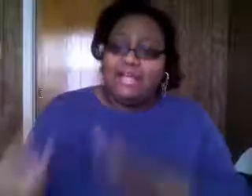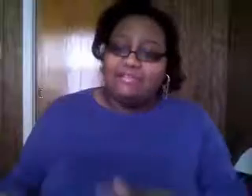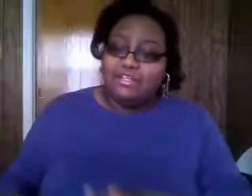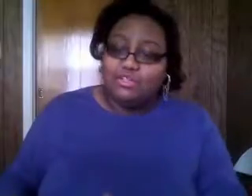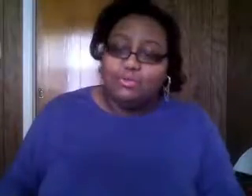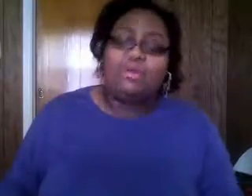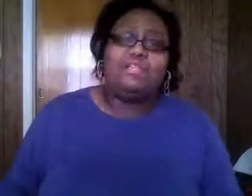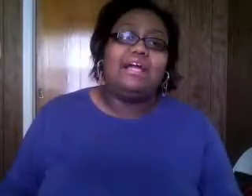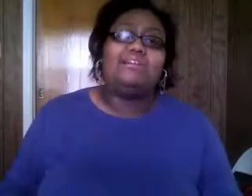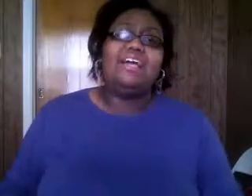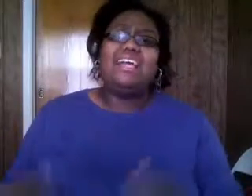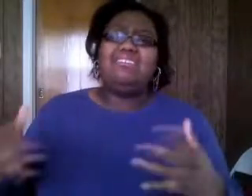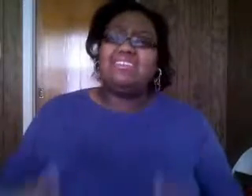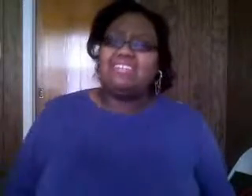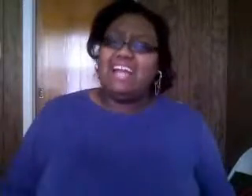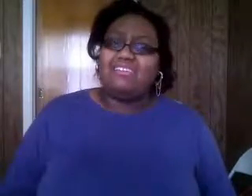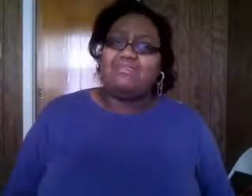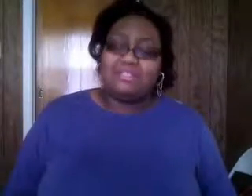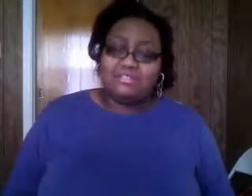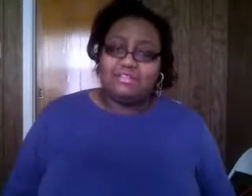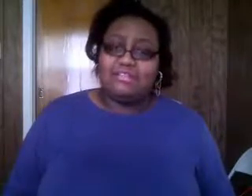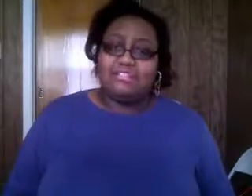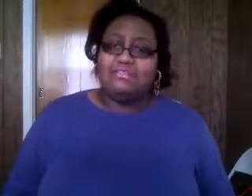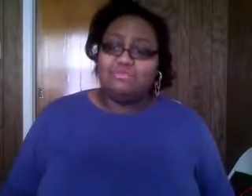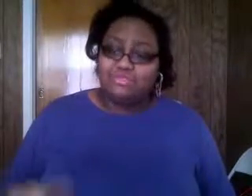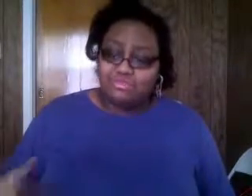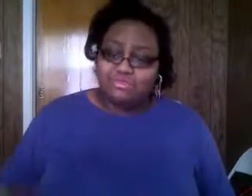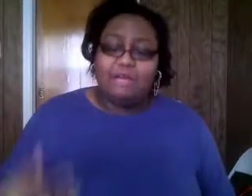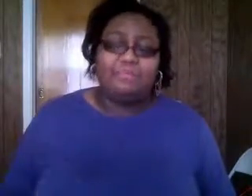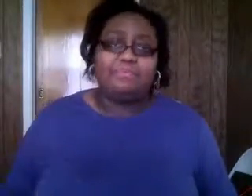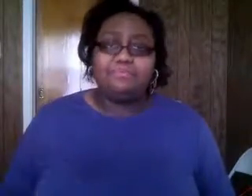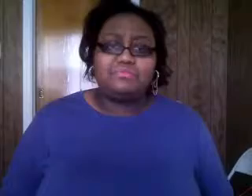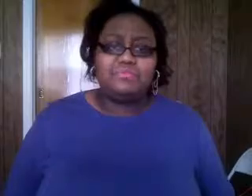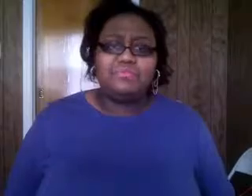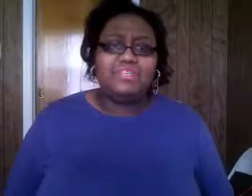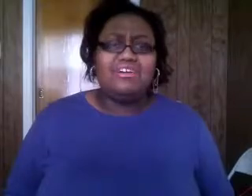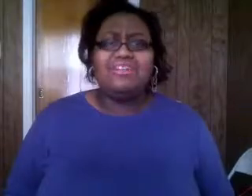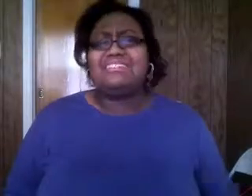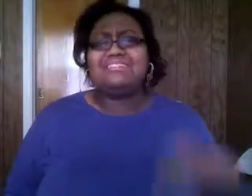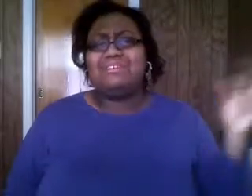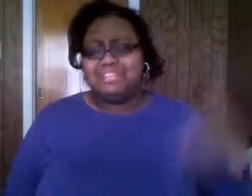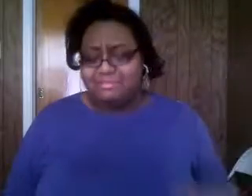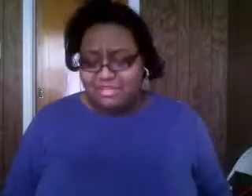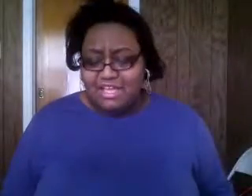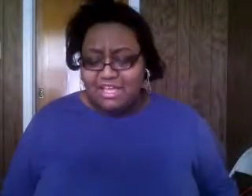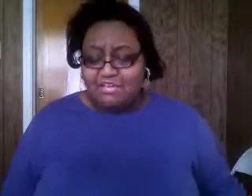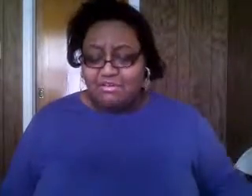of have they're at a low point in life and you're looking down on them instead of trying to see what you can do to help them you know and this is crazy but you know